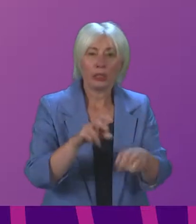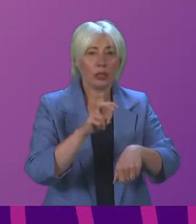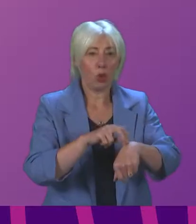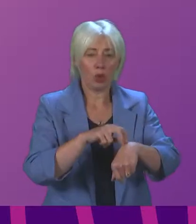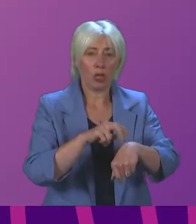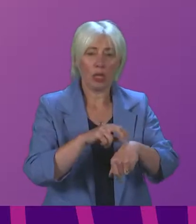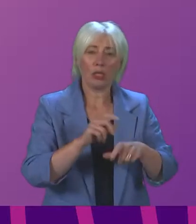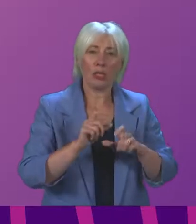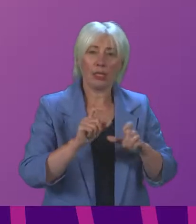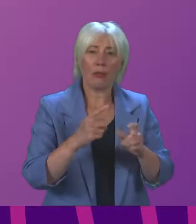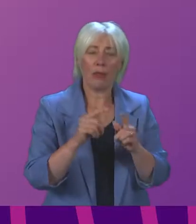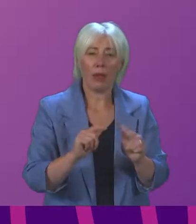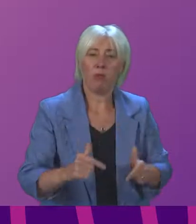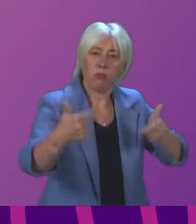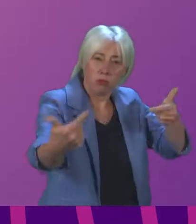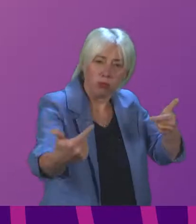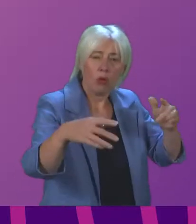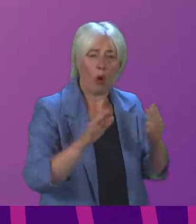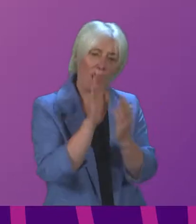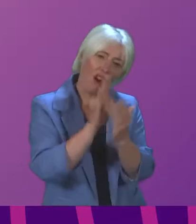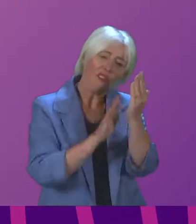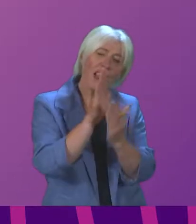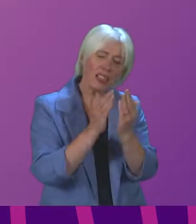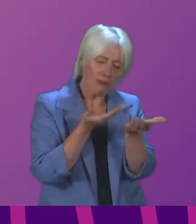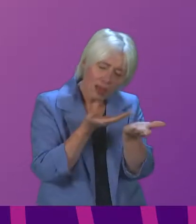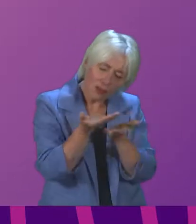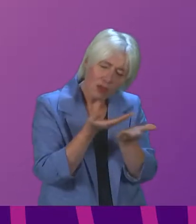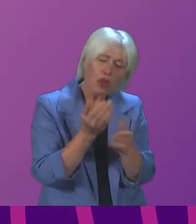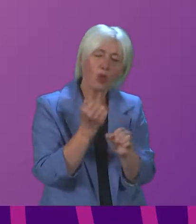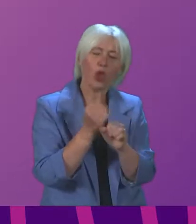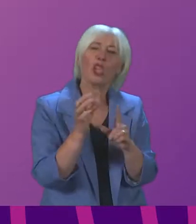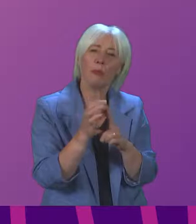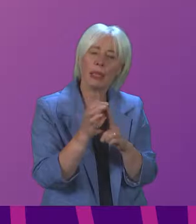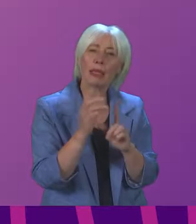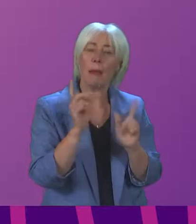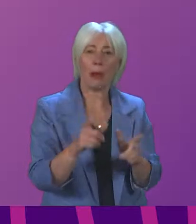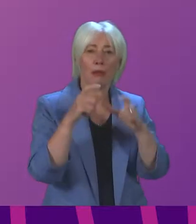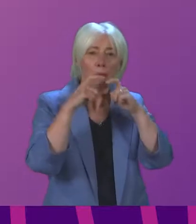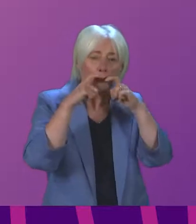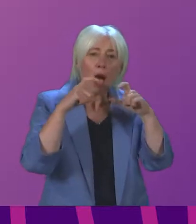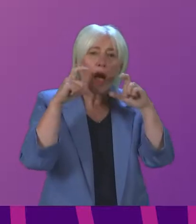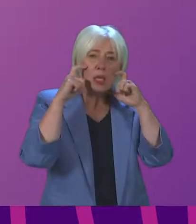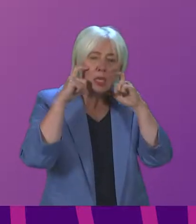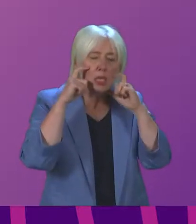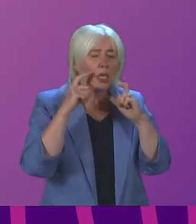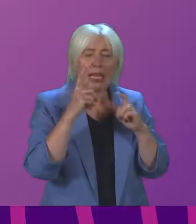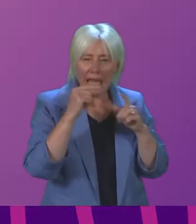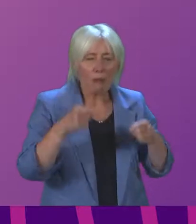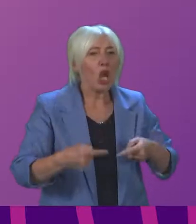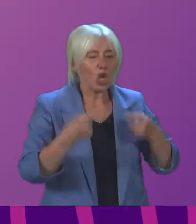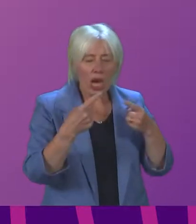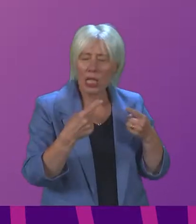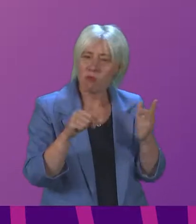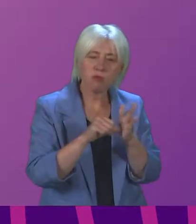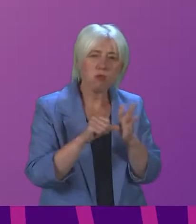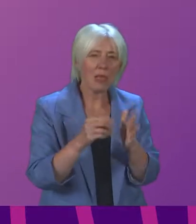a mixture of remote and in-person consultations to meet demand, and that mask wearing can sometimes be a challenge in terms of